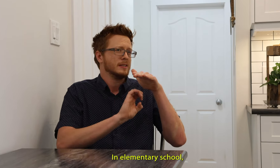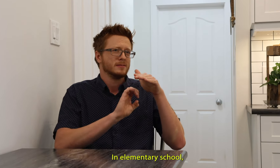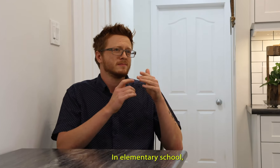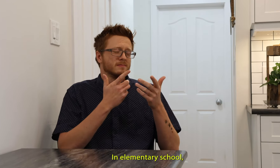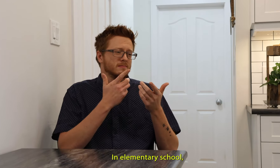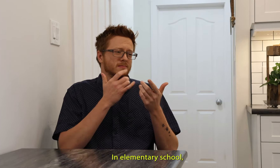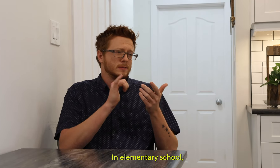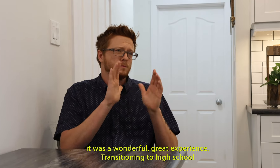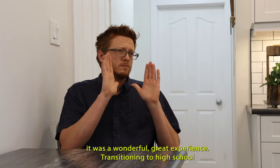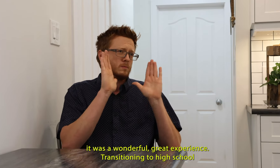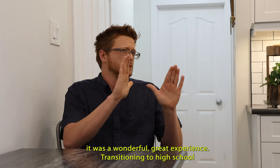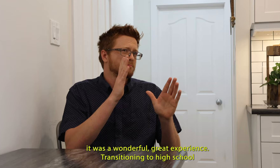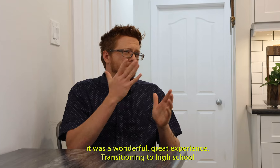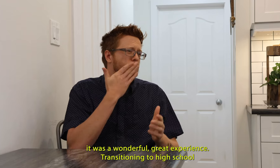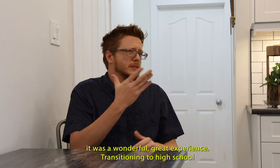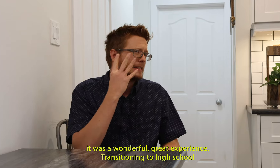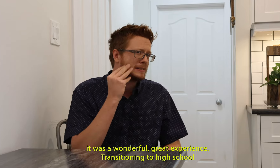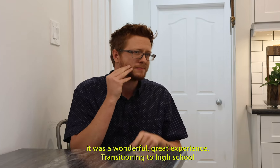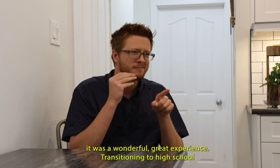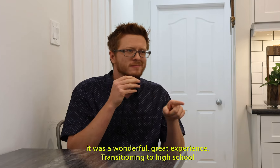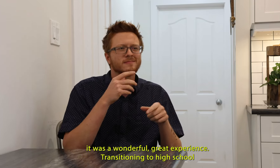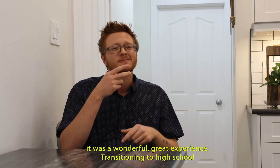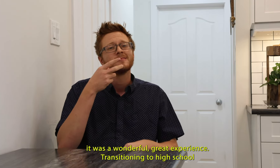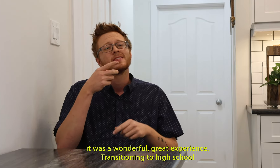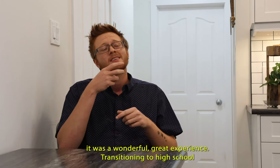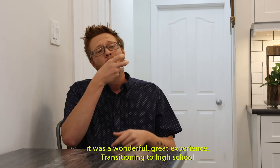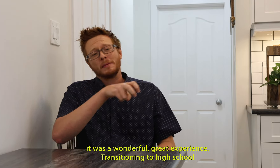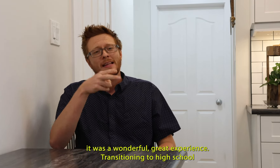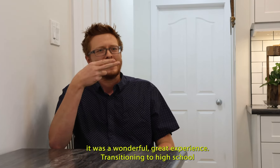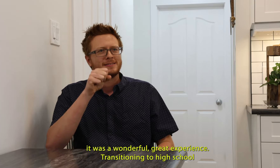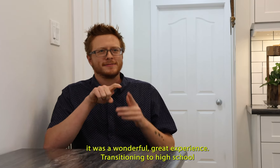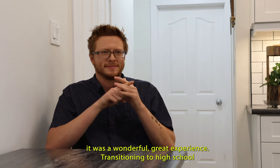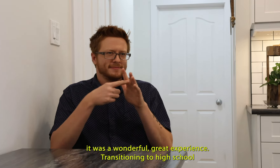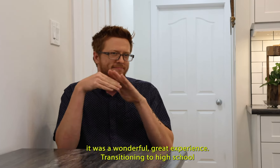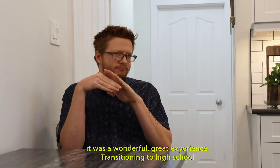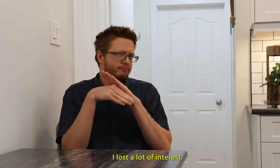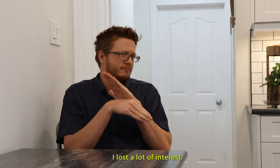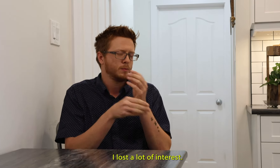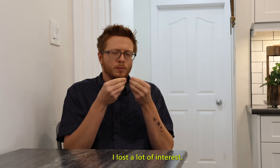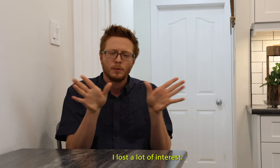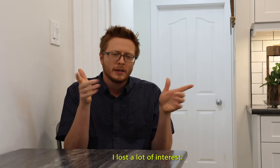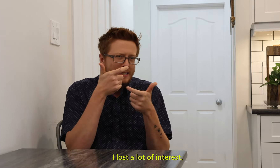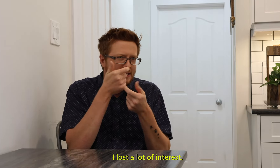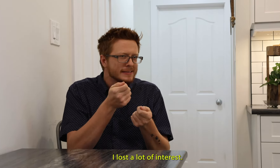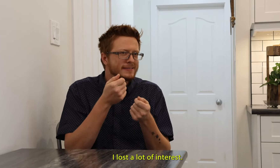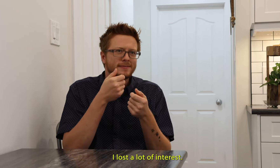school, it was a wonderful, great experience transitioning to high school. I lost a lot of interest.